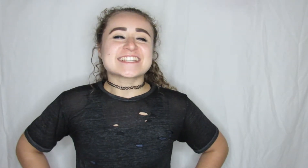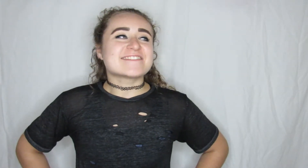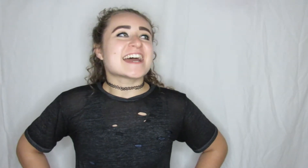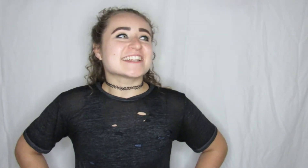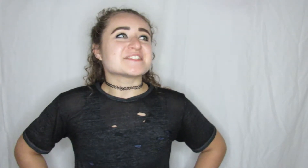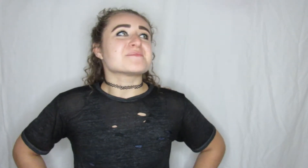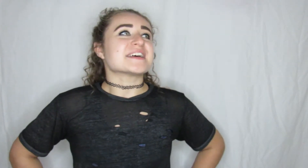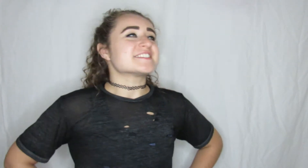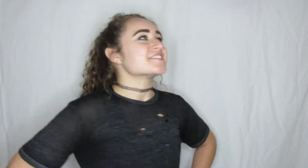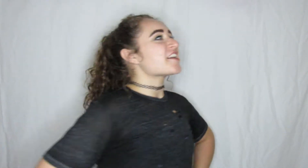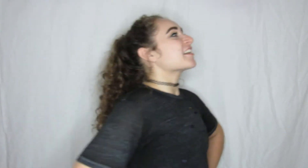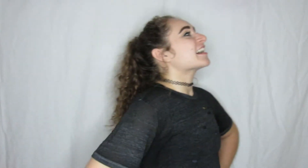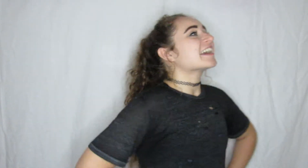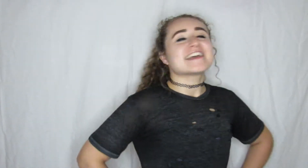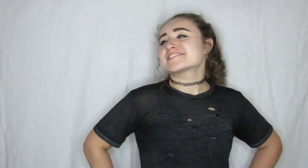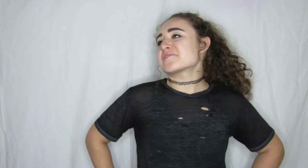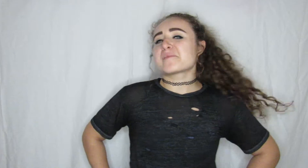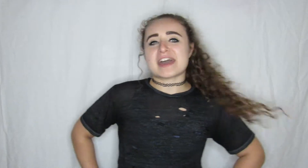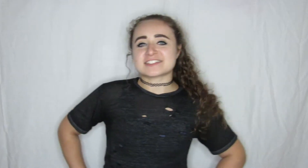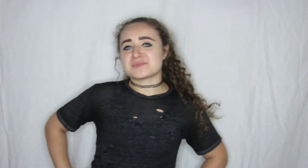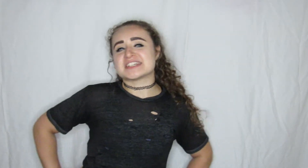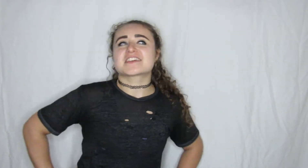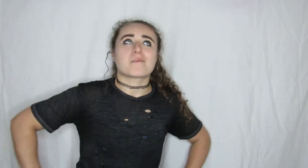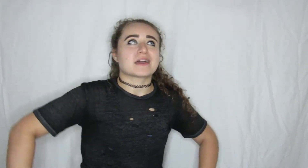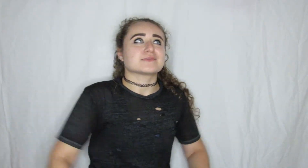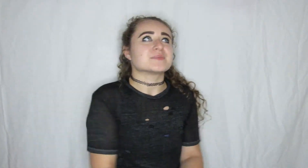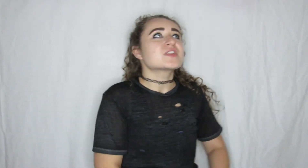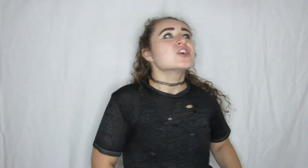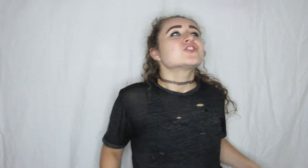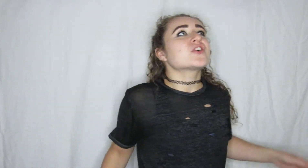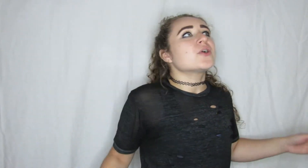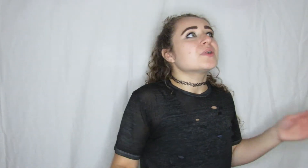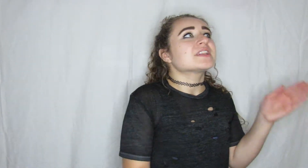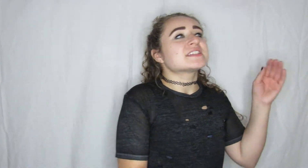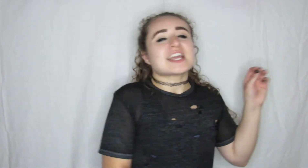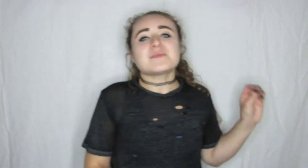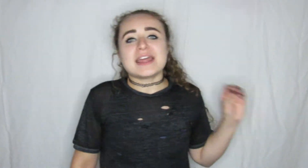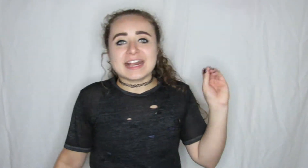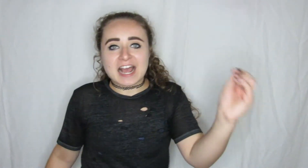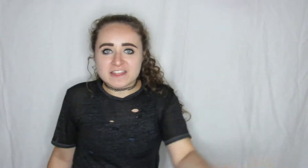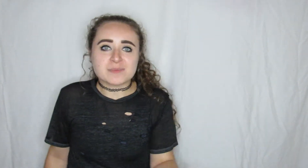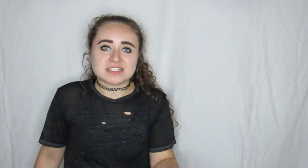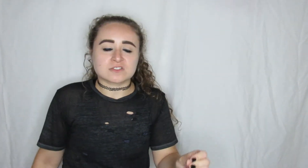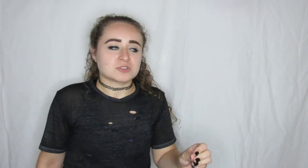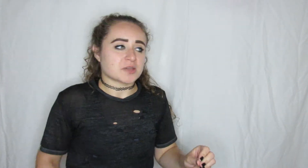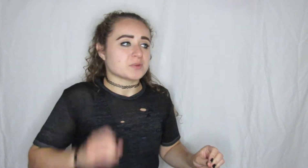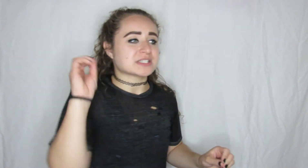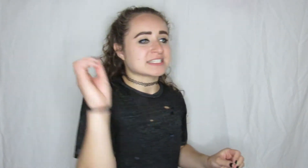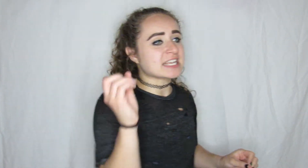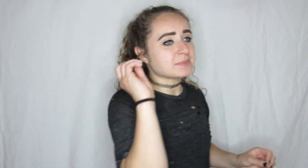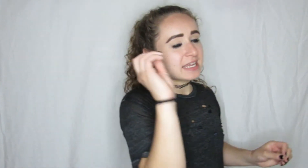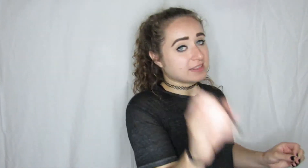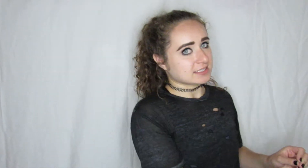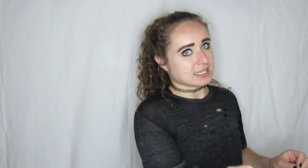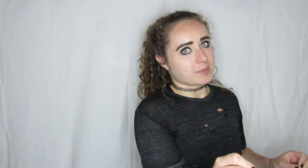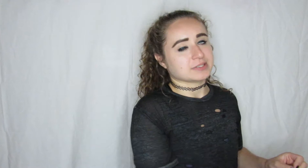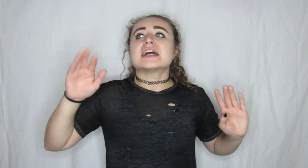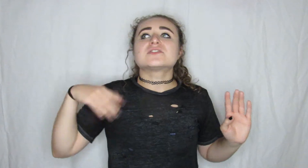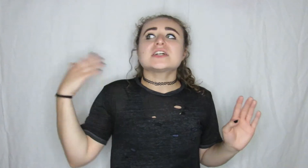the same night as the message all right it's coming back to me it's coming back to me so the same night I got that message from Jamie was the same night this had happened I saw